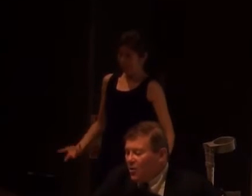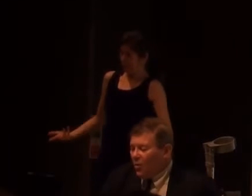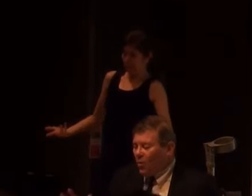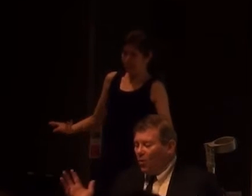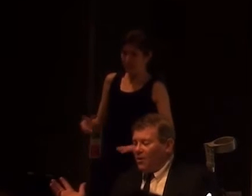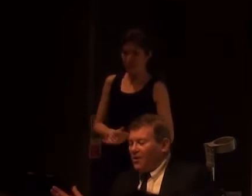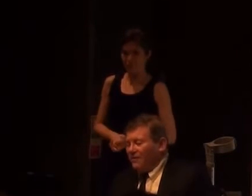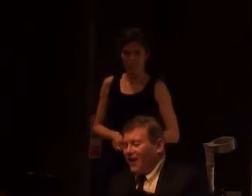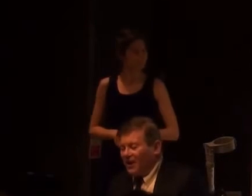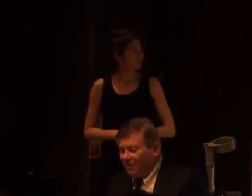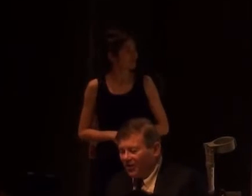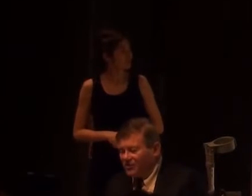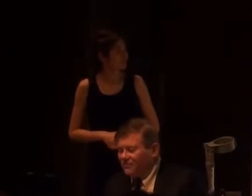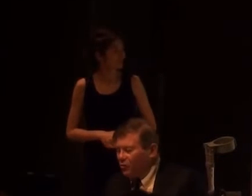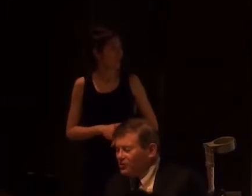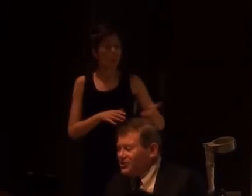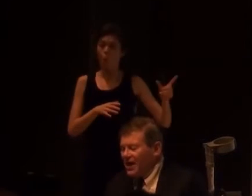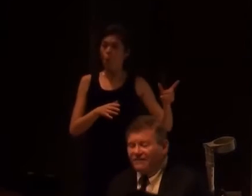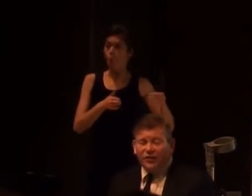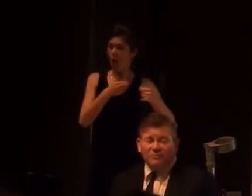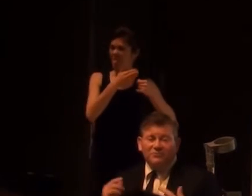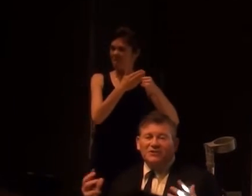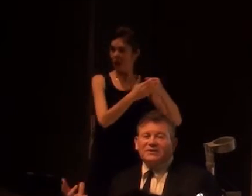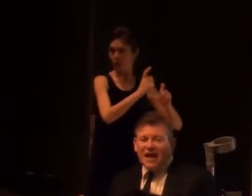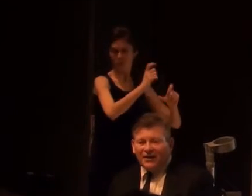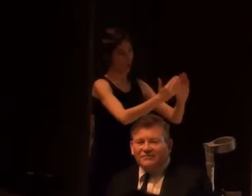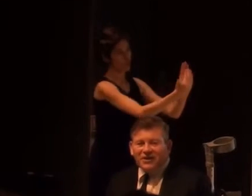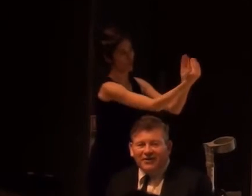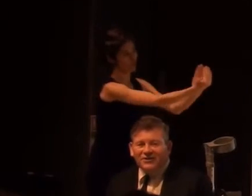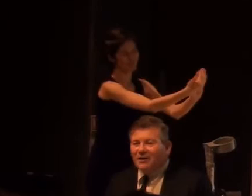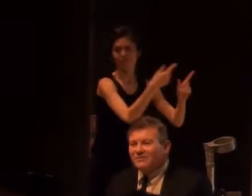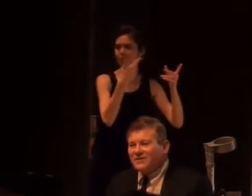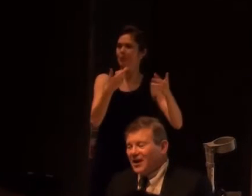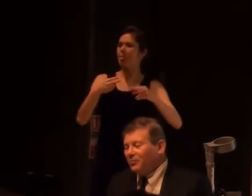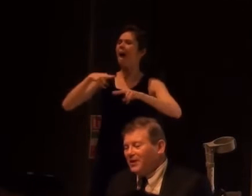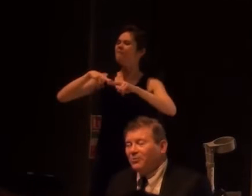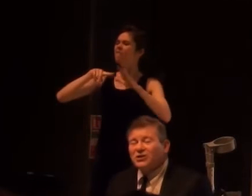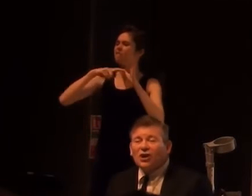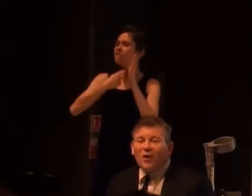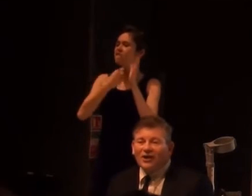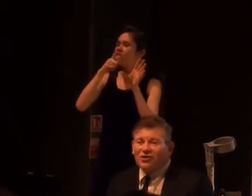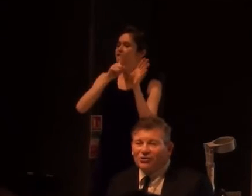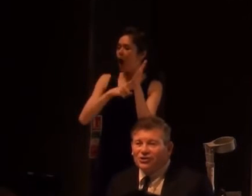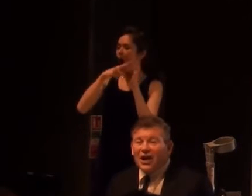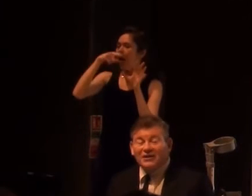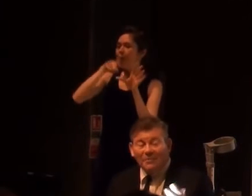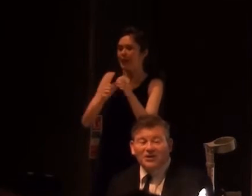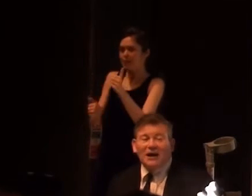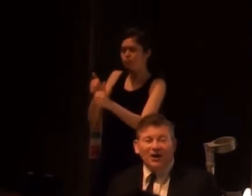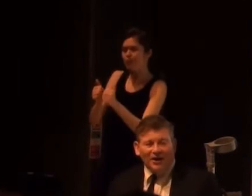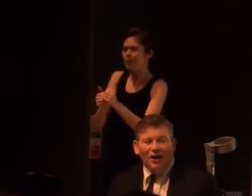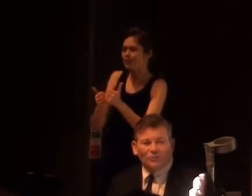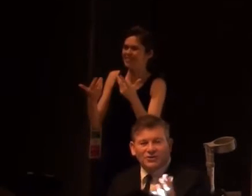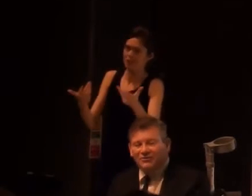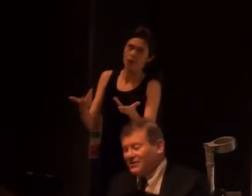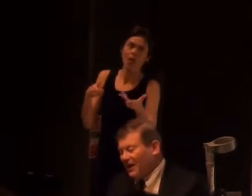Or the Farley Brothers, who brought us ten films with negative stereotypes of disabled people, which are quite atrocious, like Dumb and